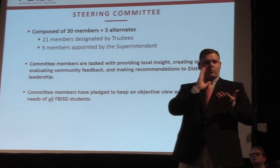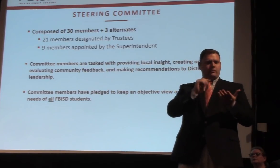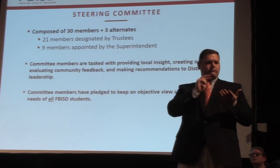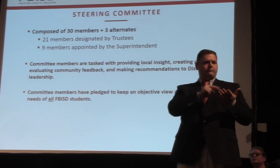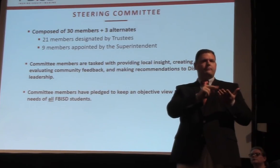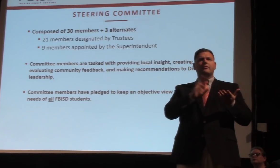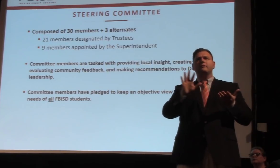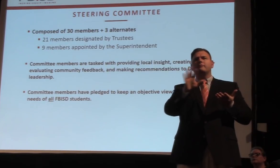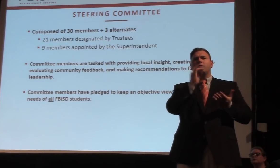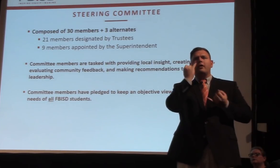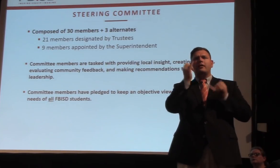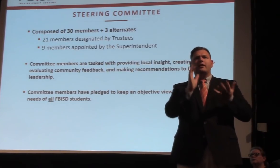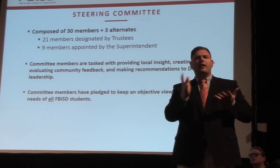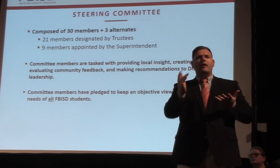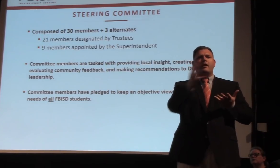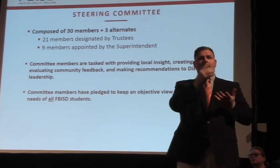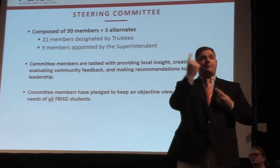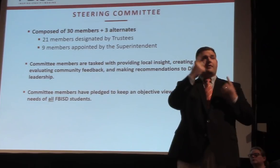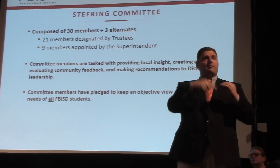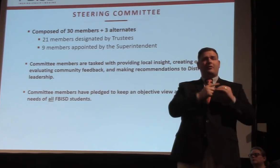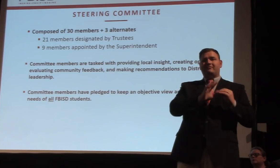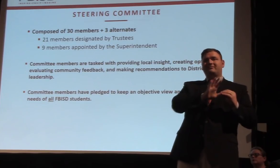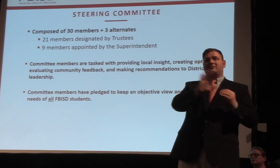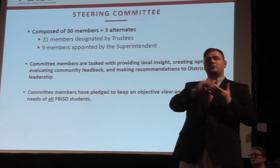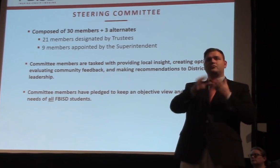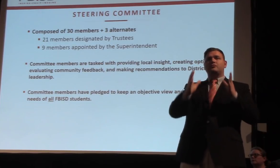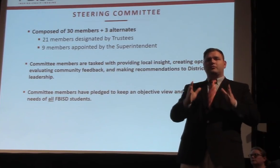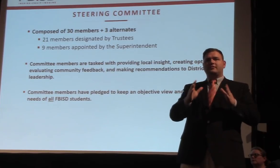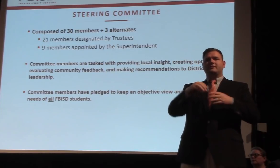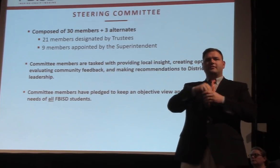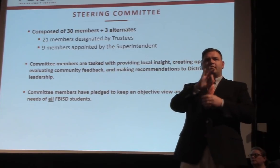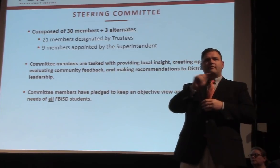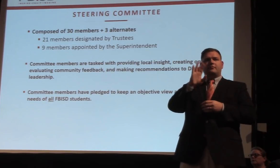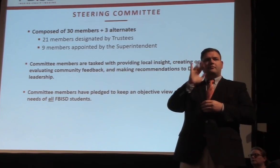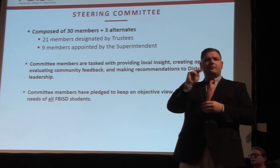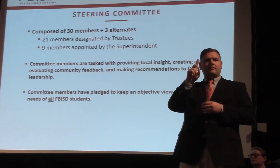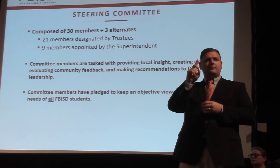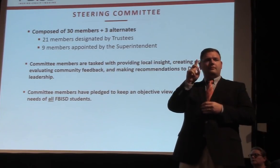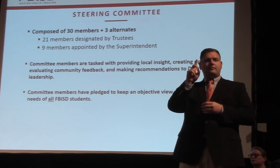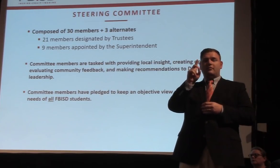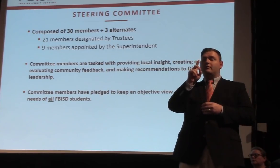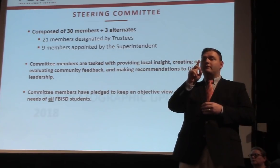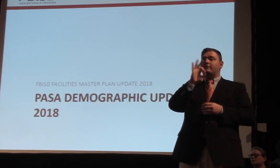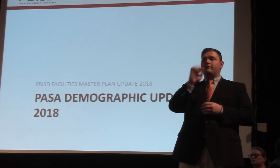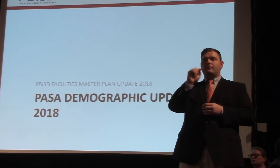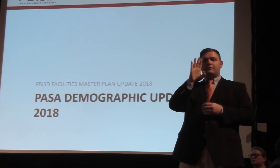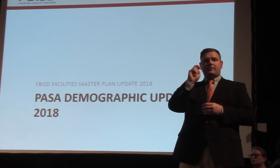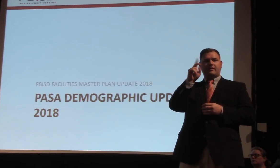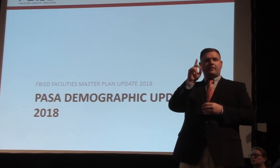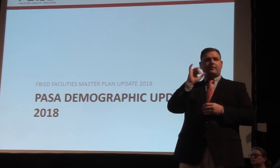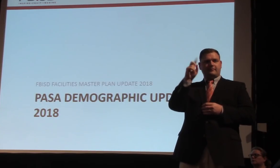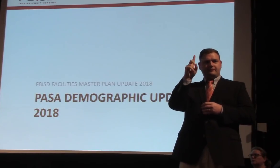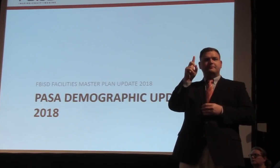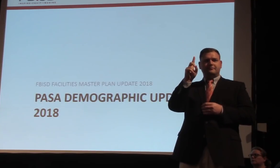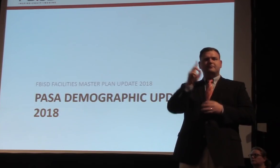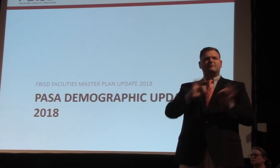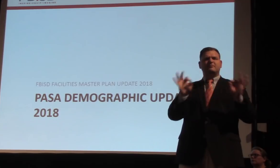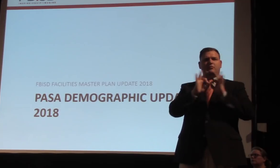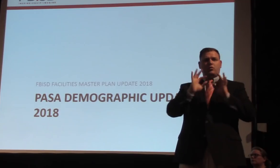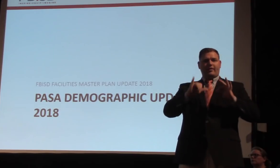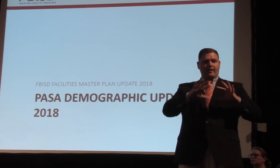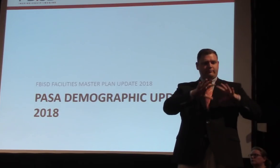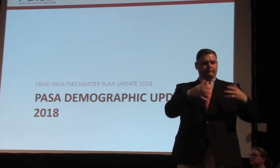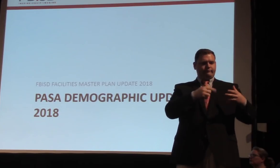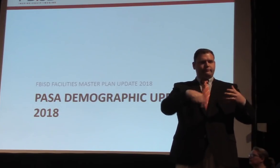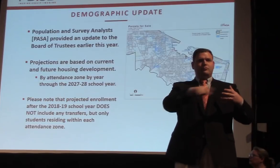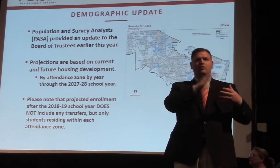Fort Bend ISD students. So that's very important that that task is entrusted to the committee. Moving on to